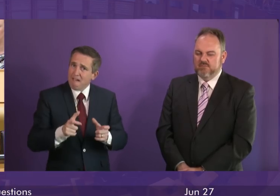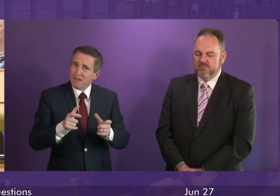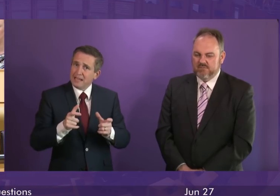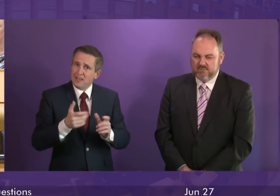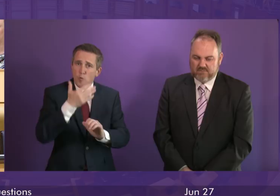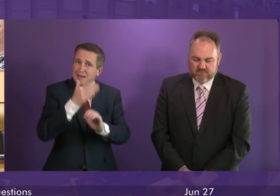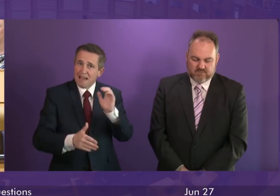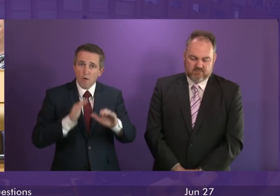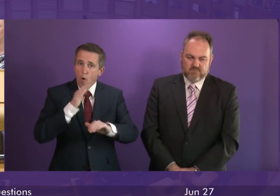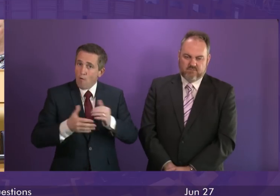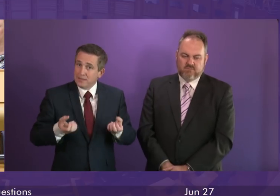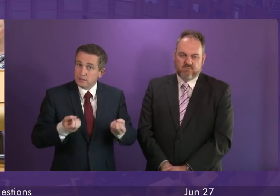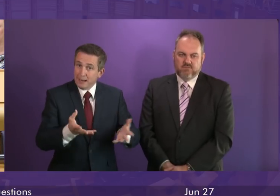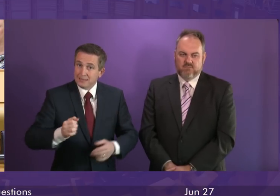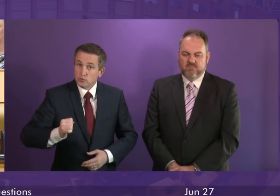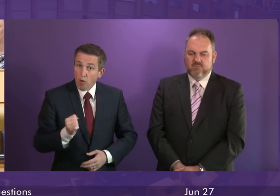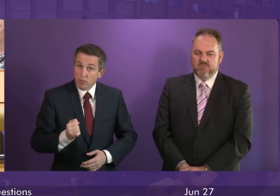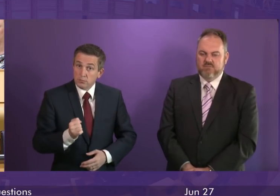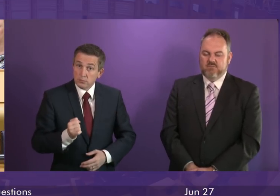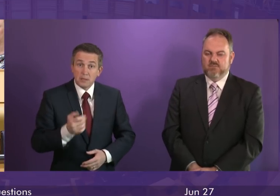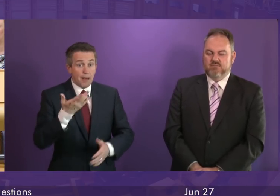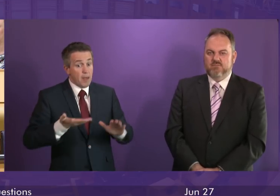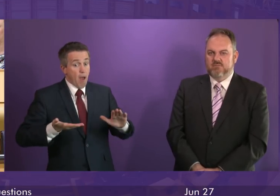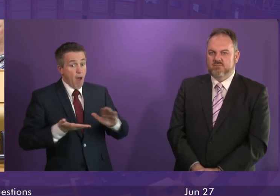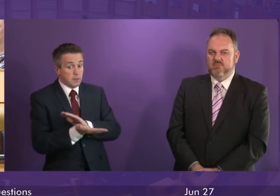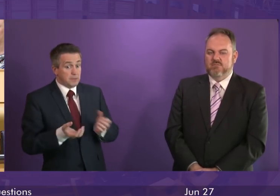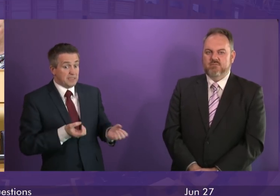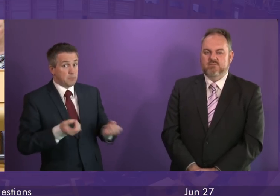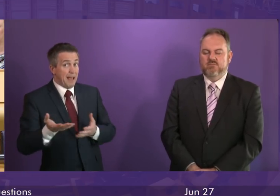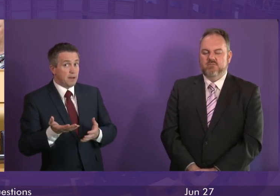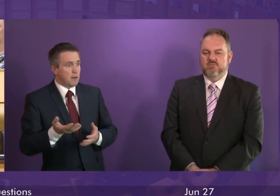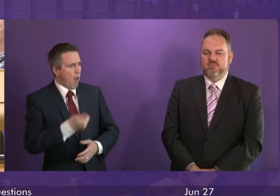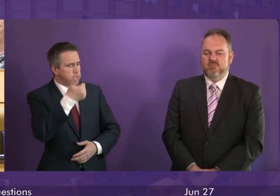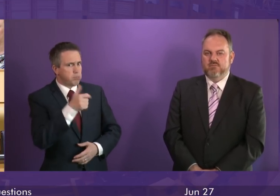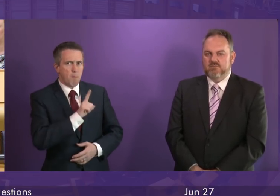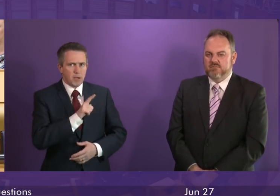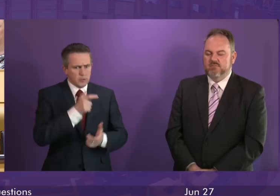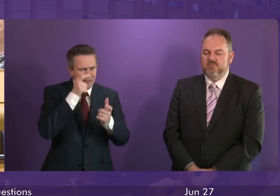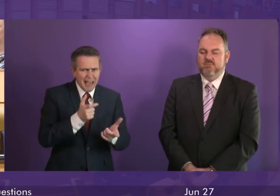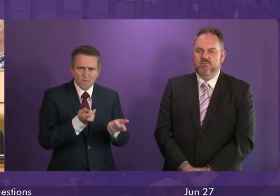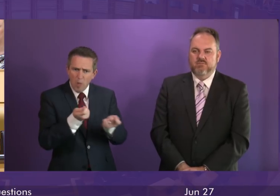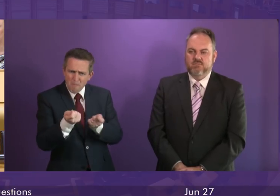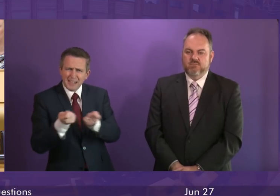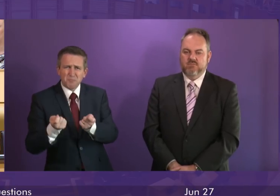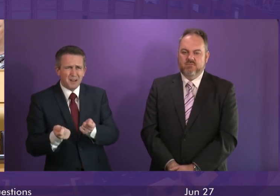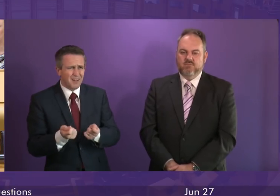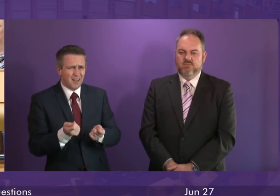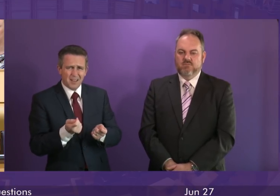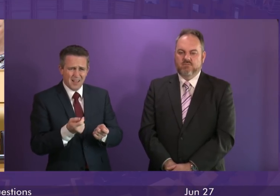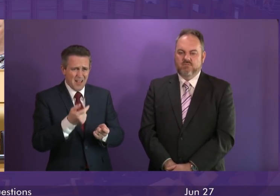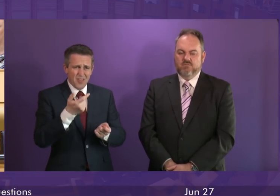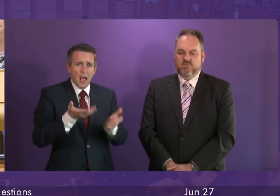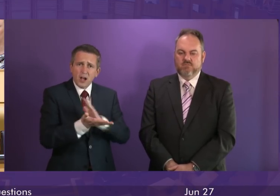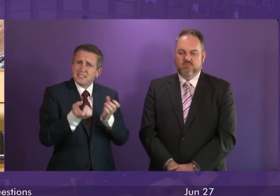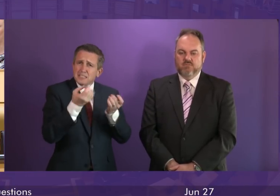that we don't do that. The underspend, which is part of careful management, represents a tiny fraction of